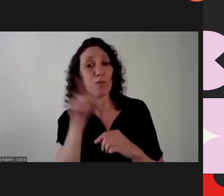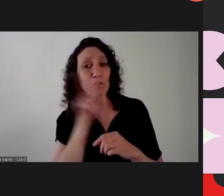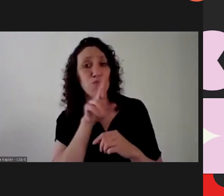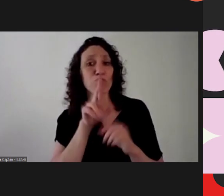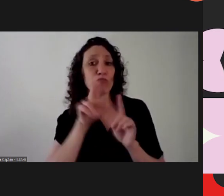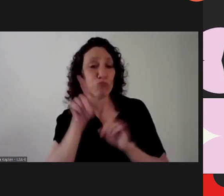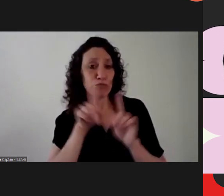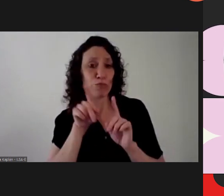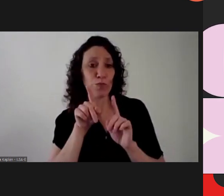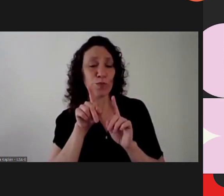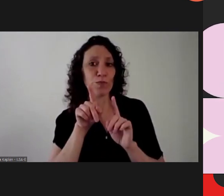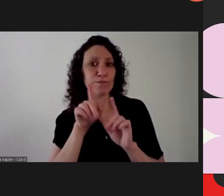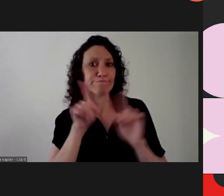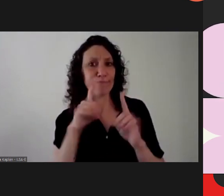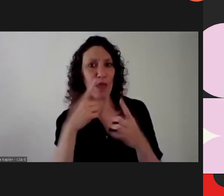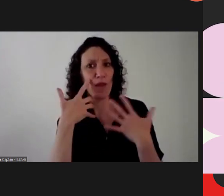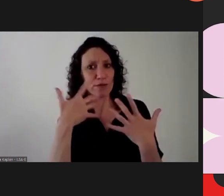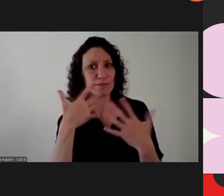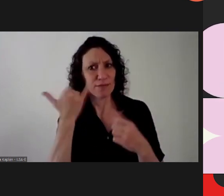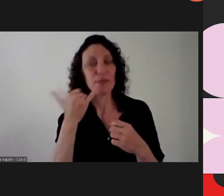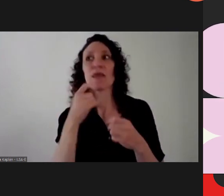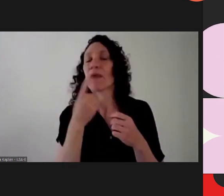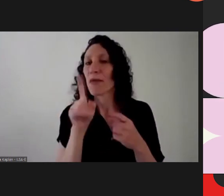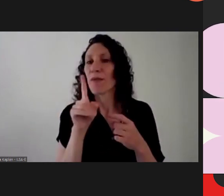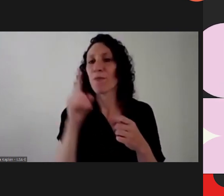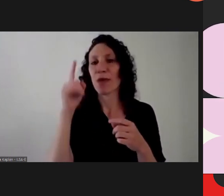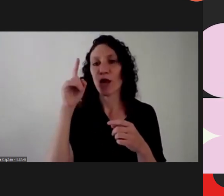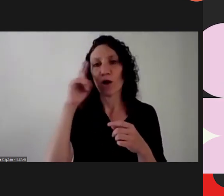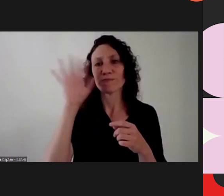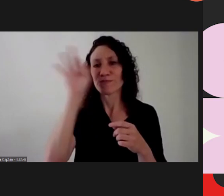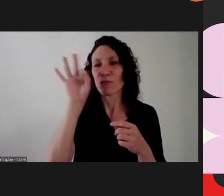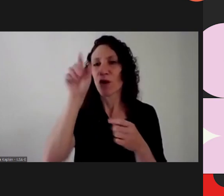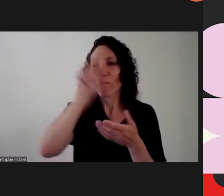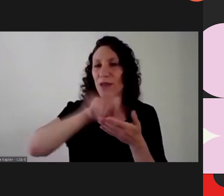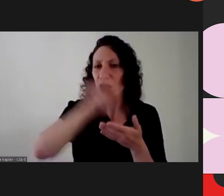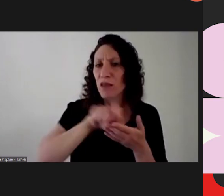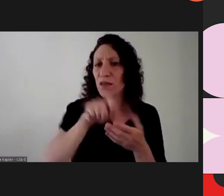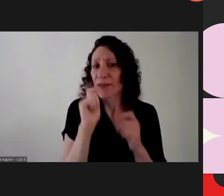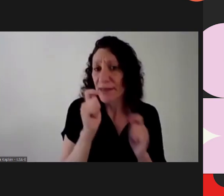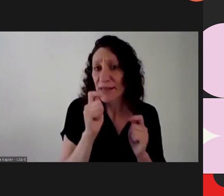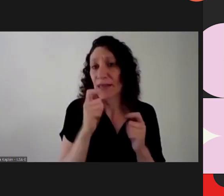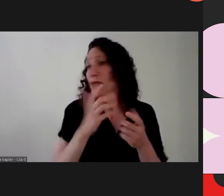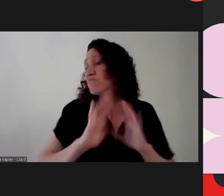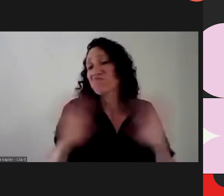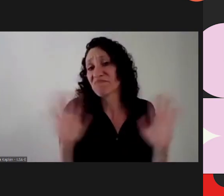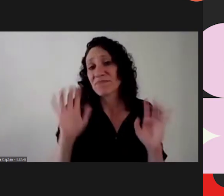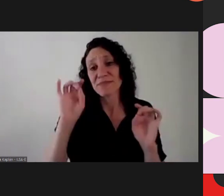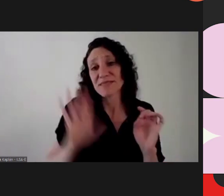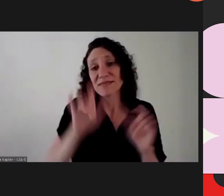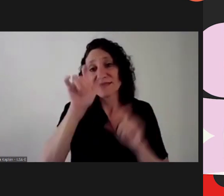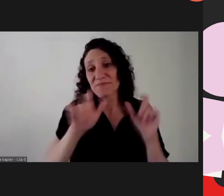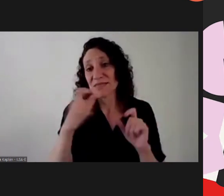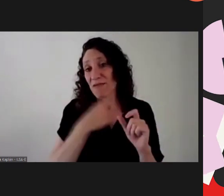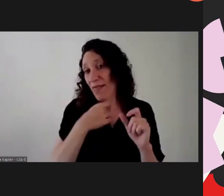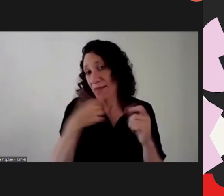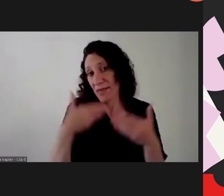Derenz and Susan Sontag. The adventure of criticism does not belong to ones or the others, but to those who can expand their